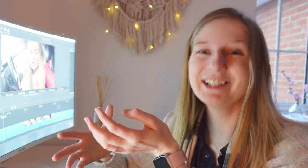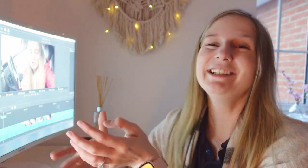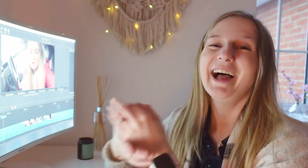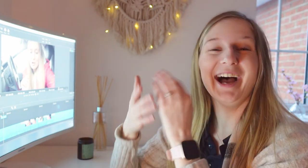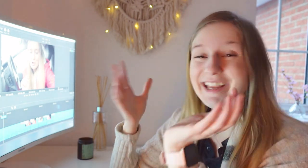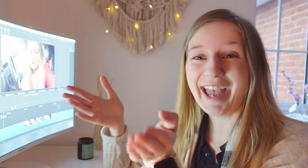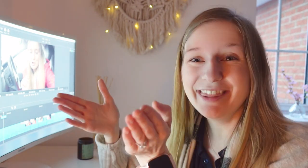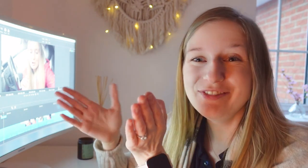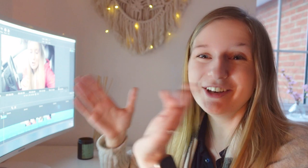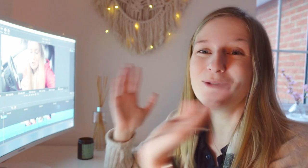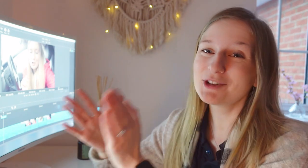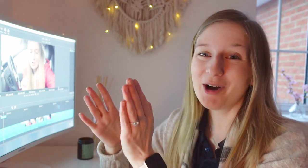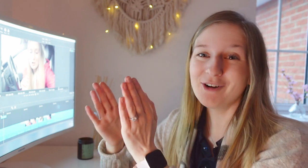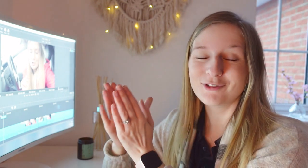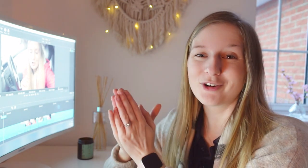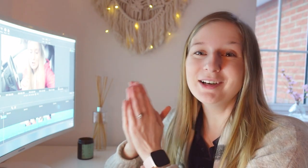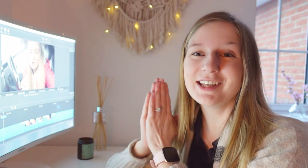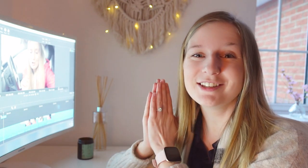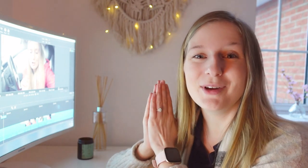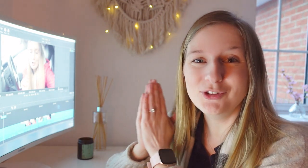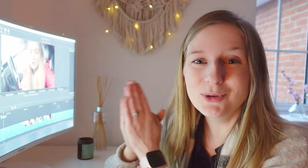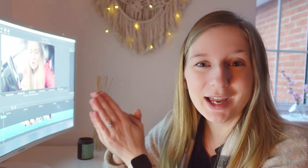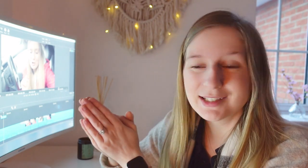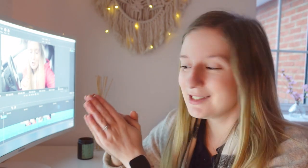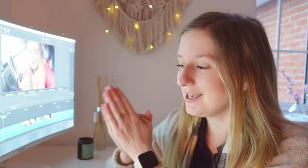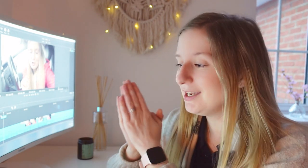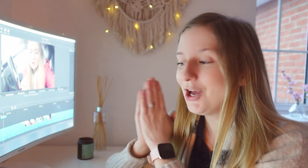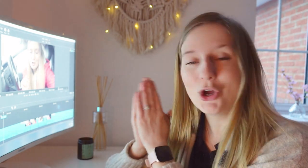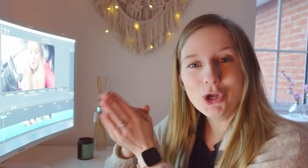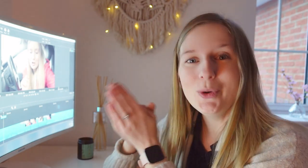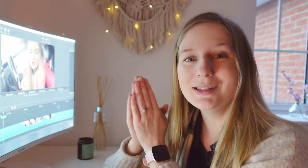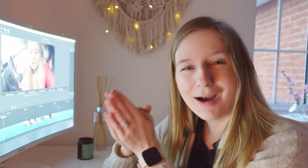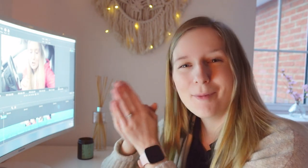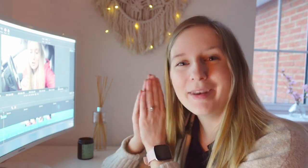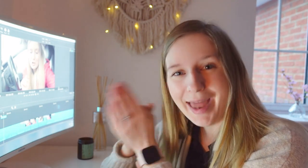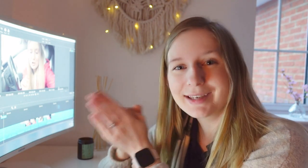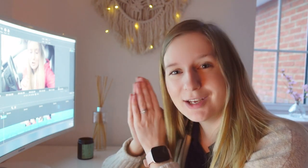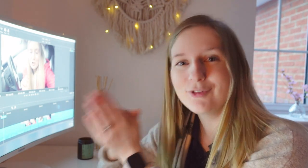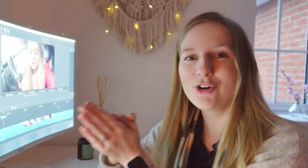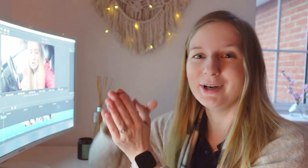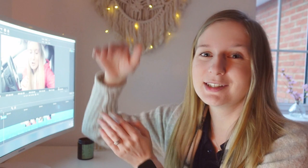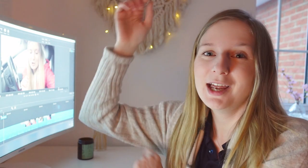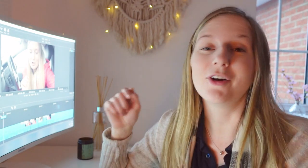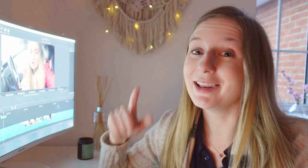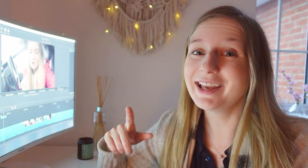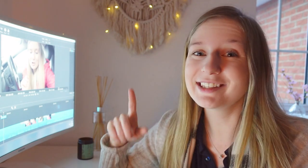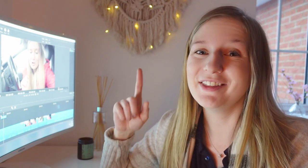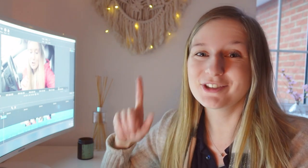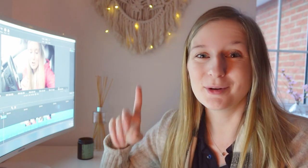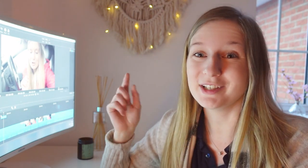uh again this video was part of vlogmas and so if you would like to see who is up next in vlogmas there are links in the description